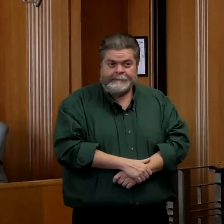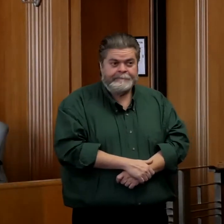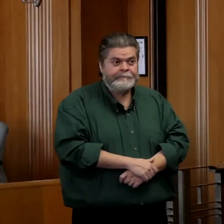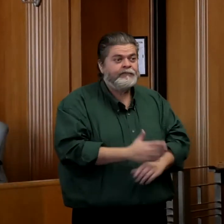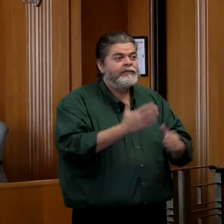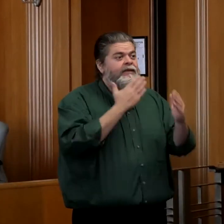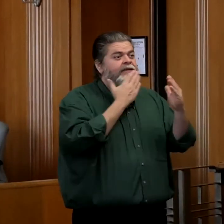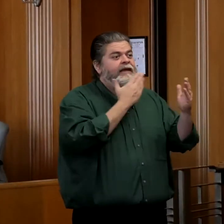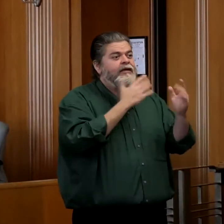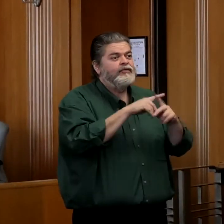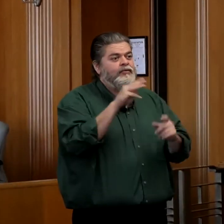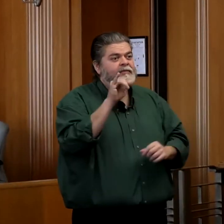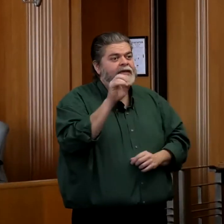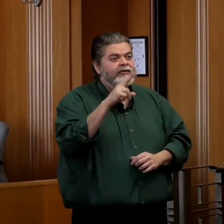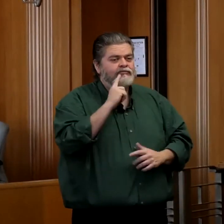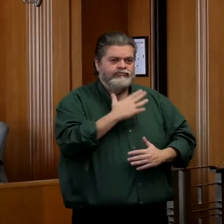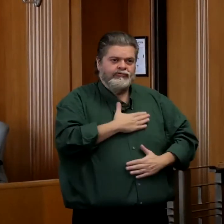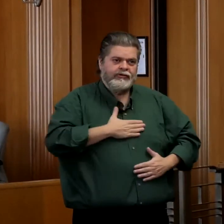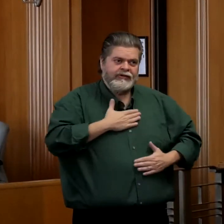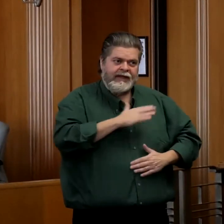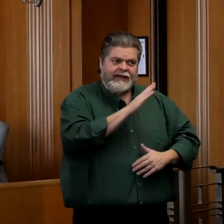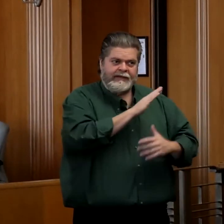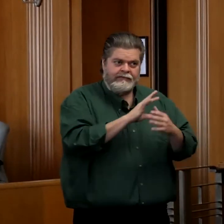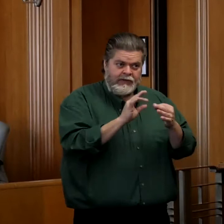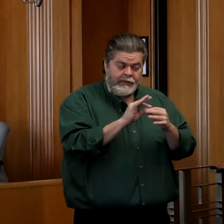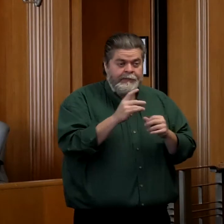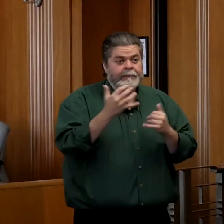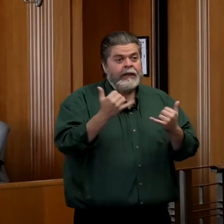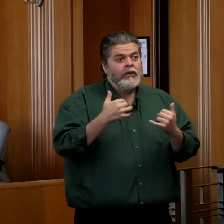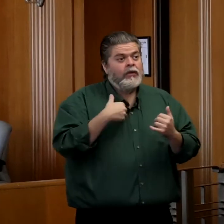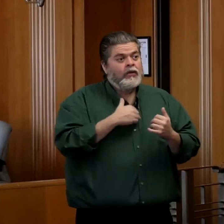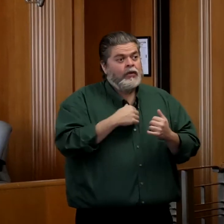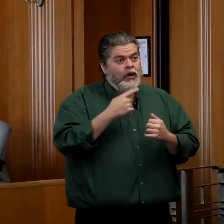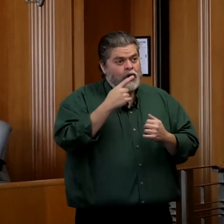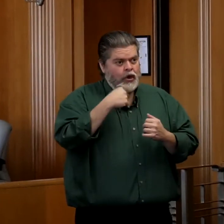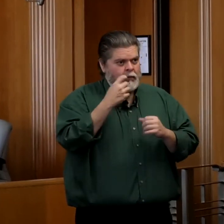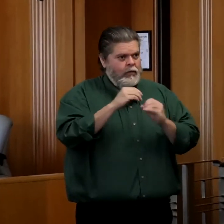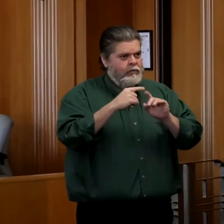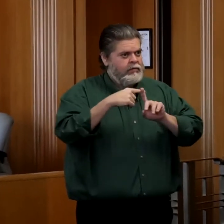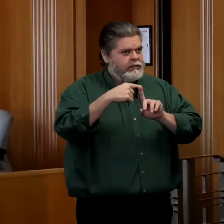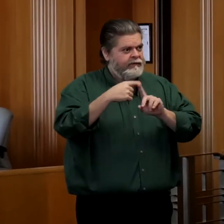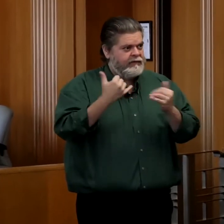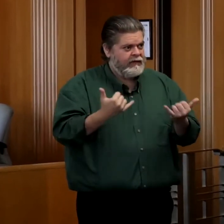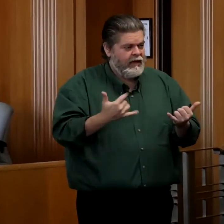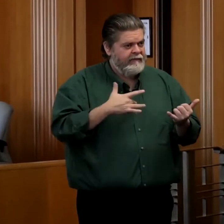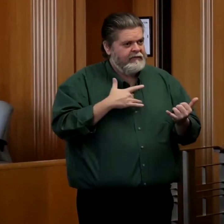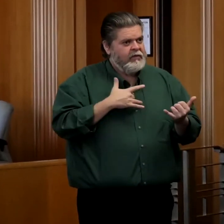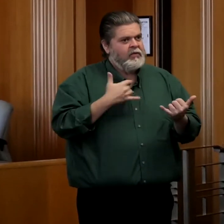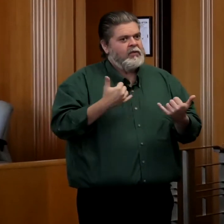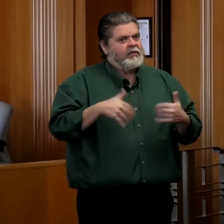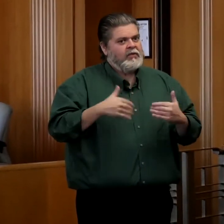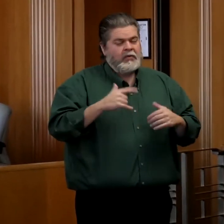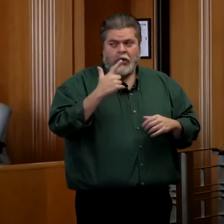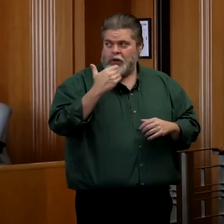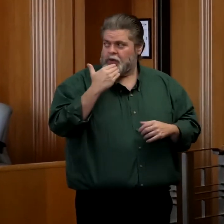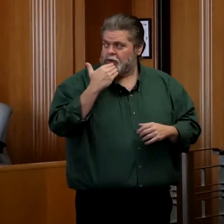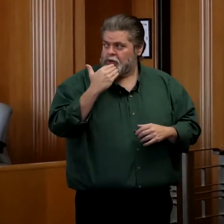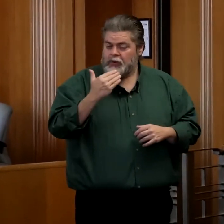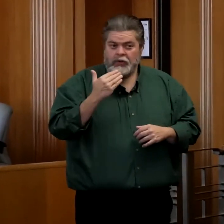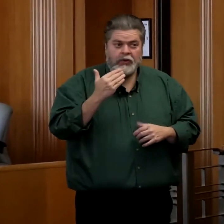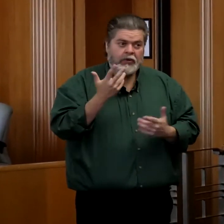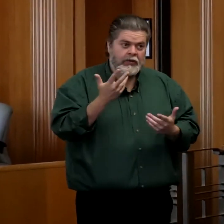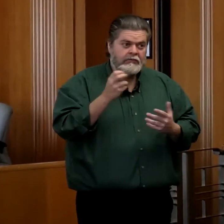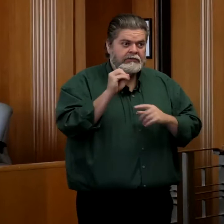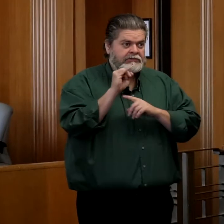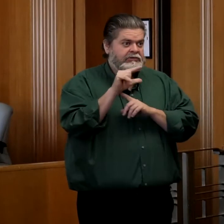Thanks, Mayor. Appreciate it. You know, we're certainly encouraged by, you know, the data that Mayor Tenhaken shared